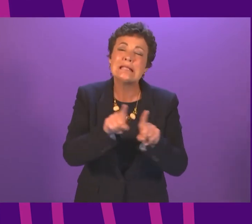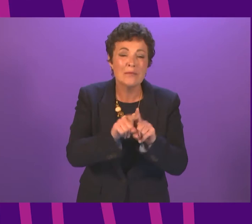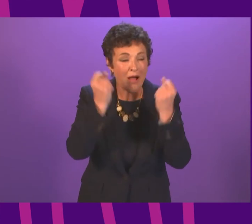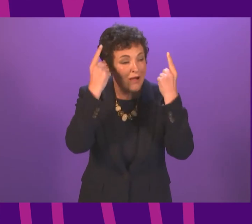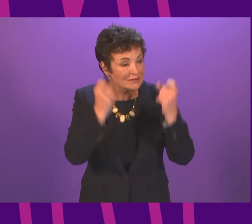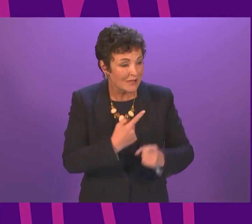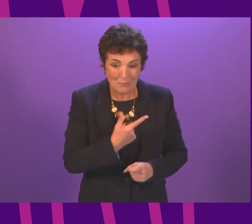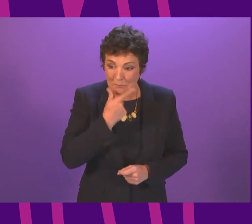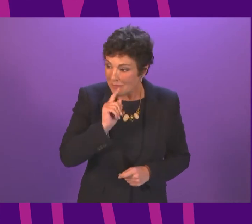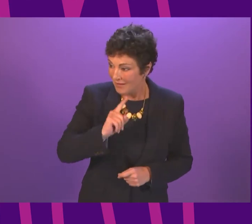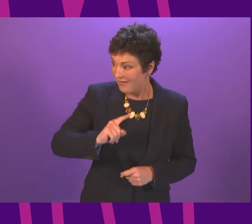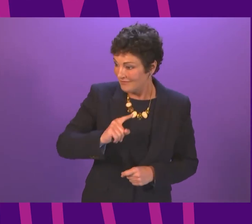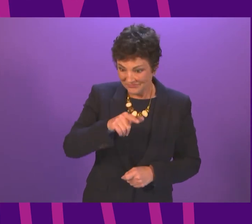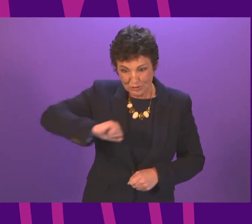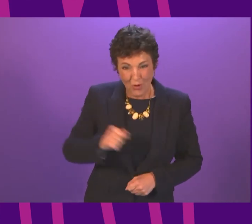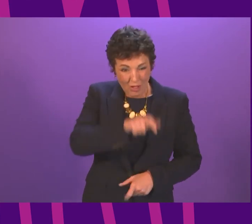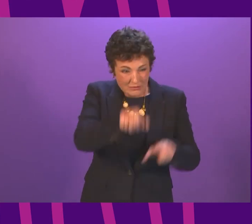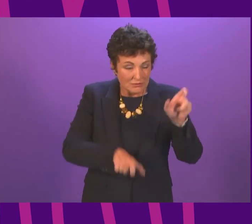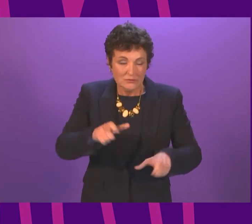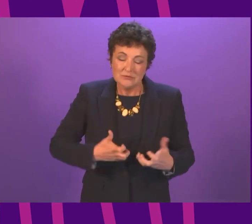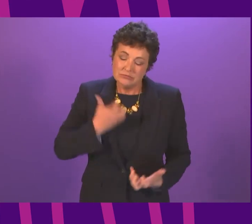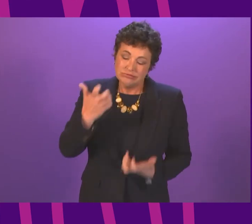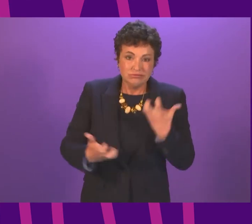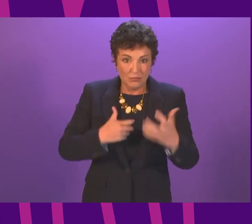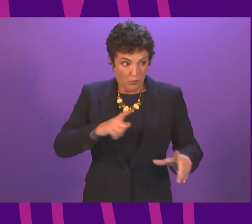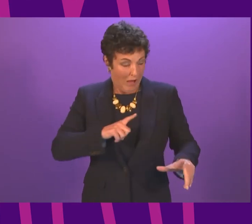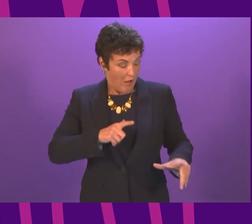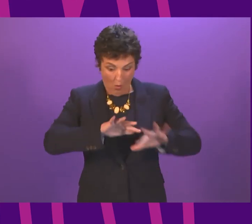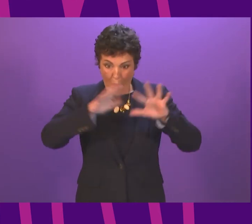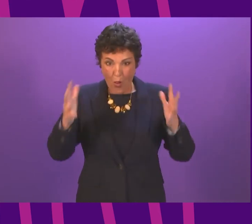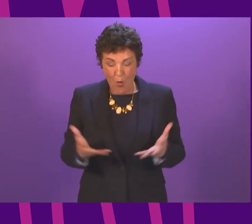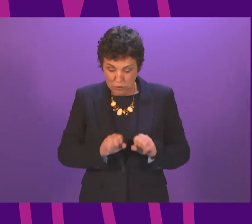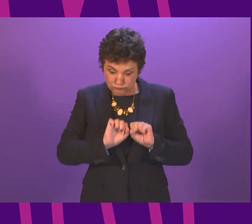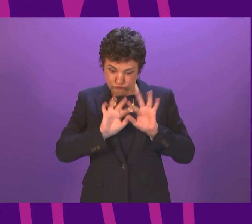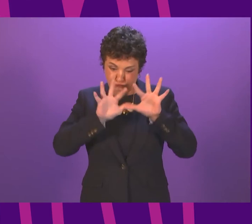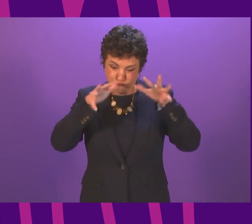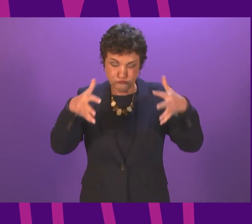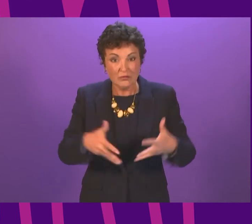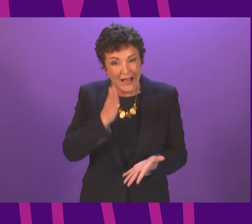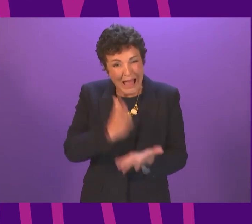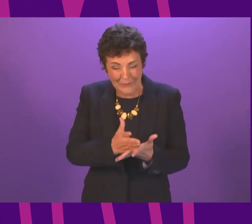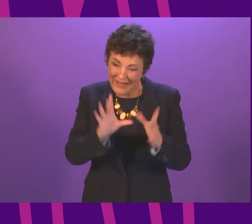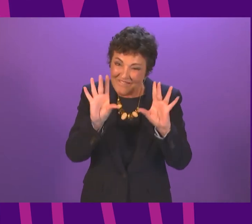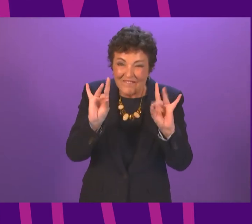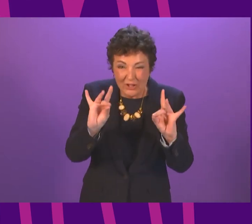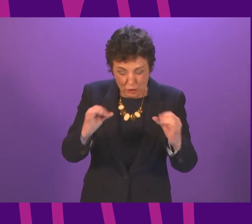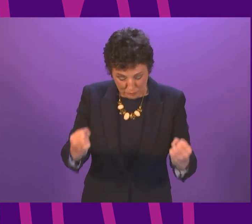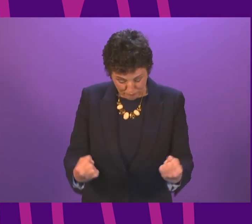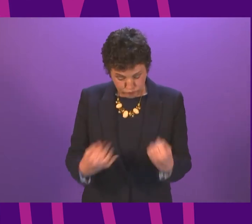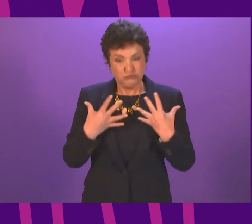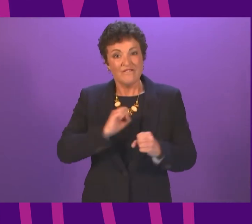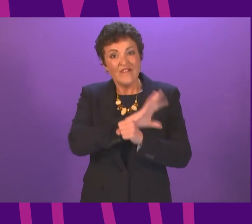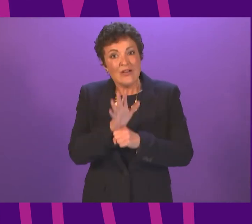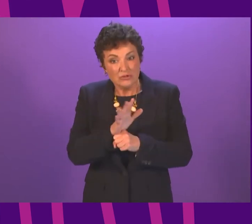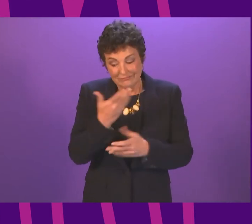single citizen across the country as we continue to grapple with a global pandemic of an infectious virus. In the past few weeks,